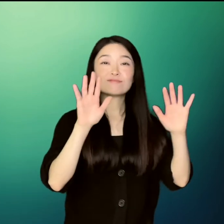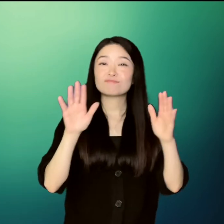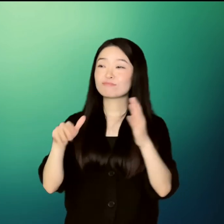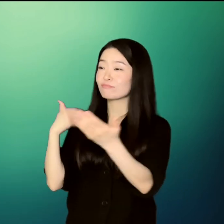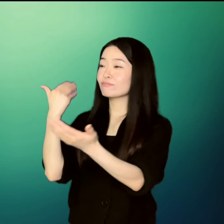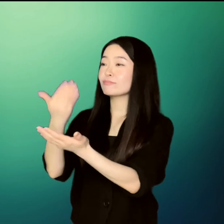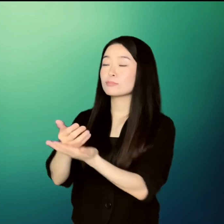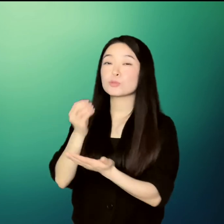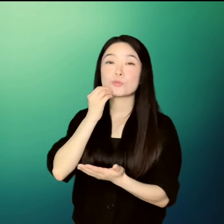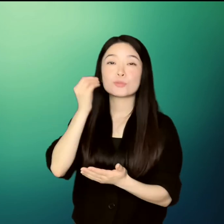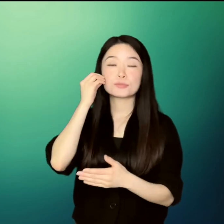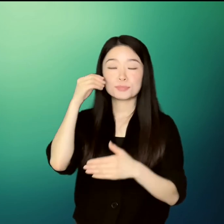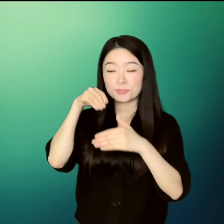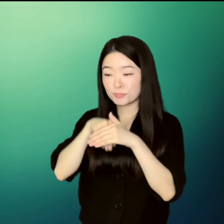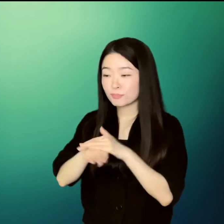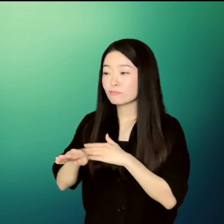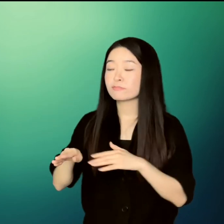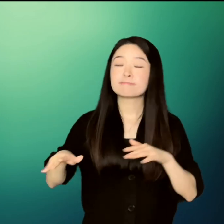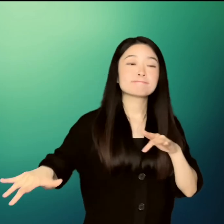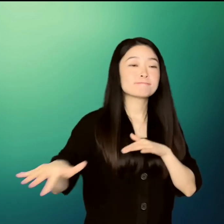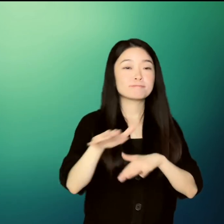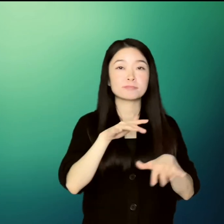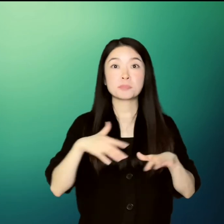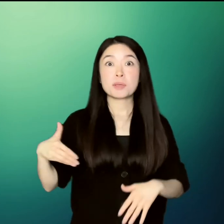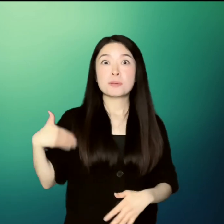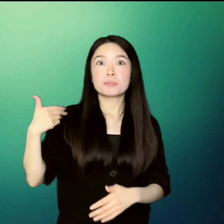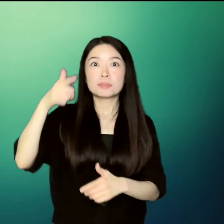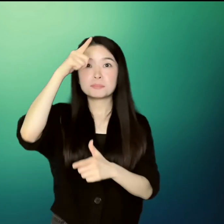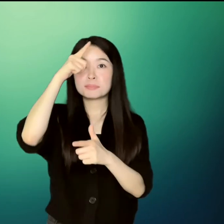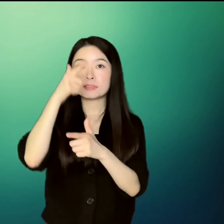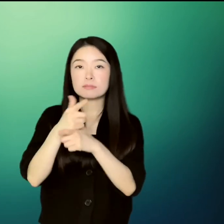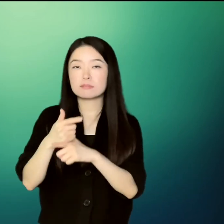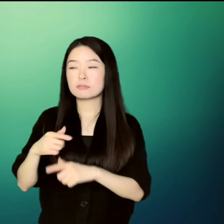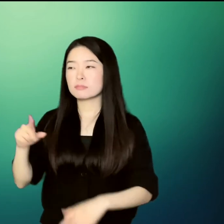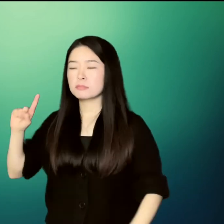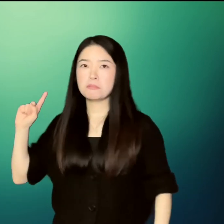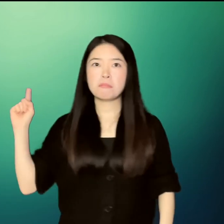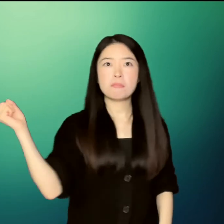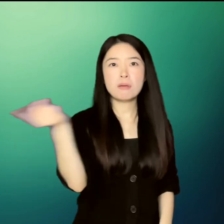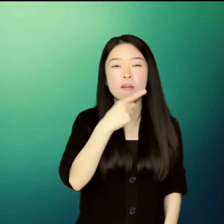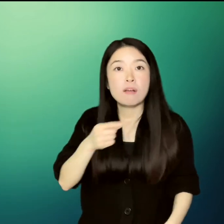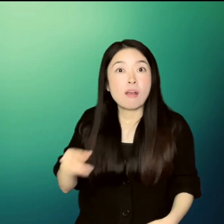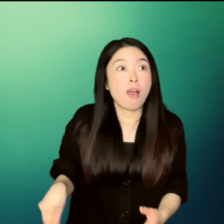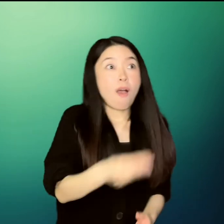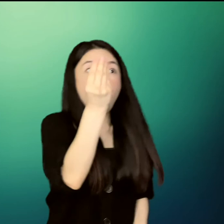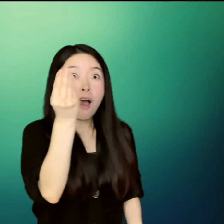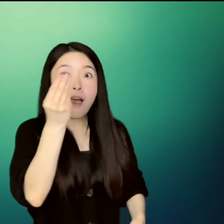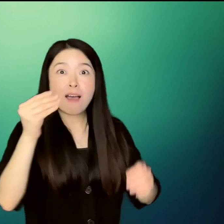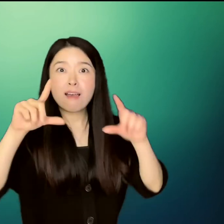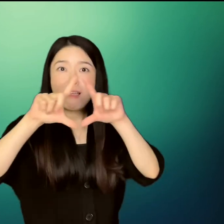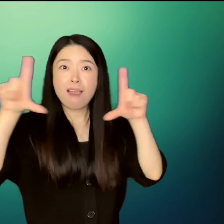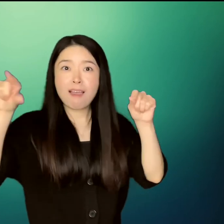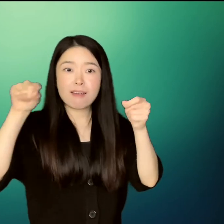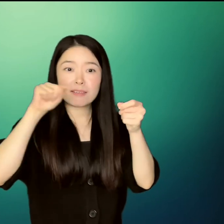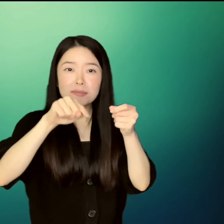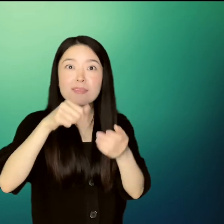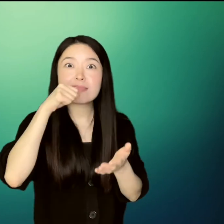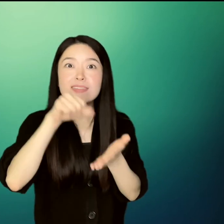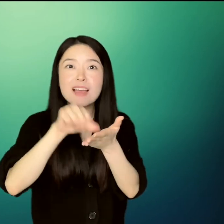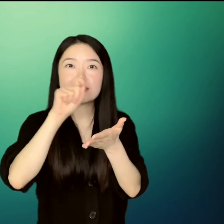When Un He got home from school that day, her little brother ran to give her letter. It was from her grandma.